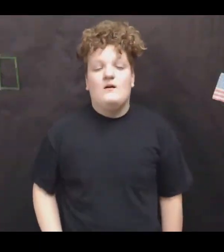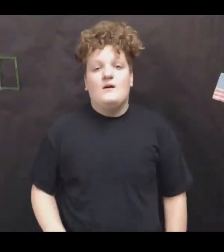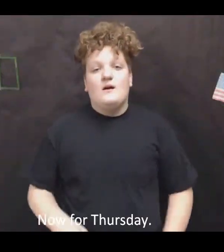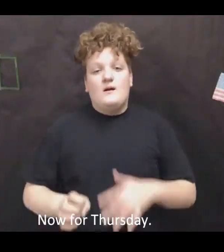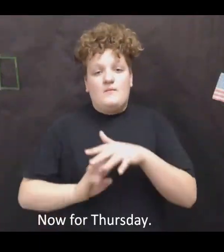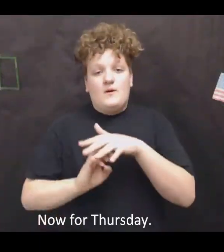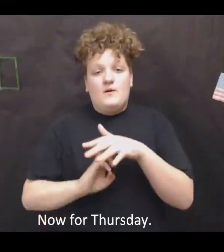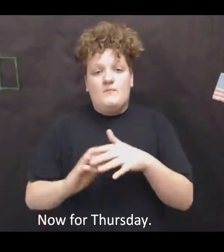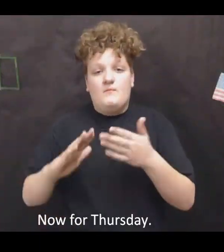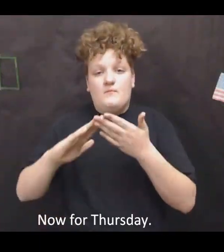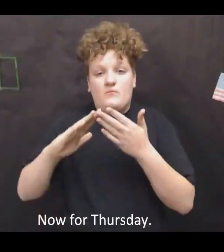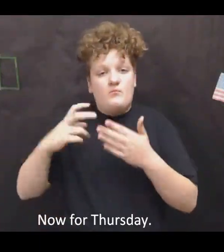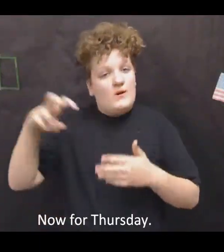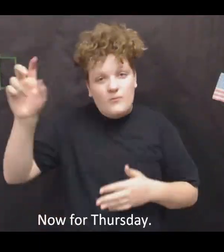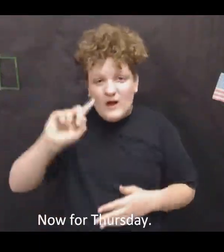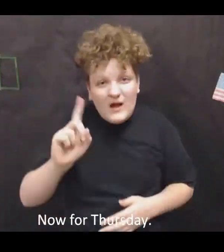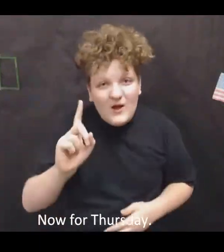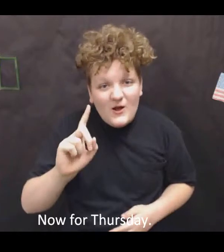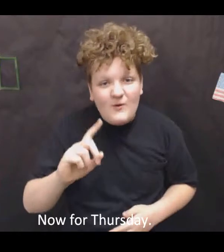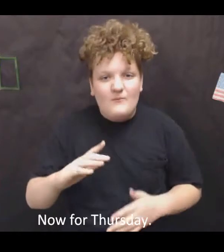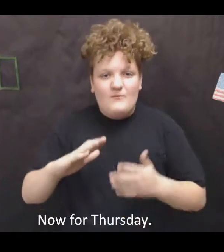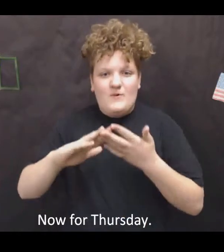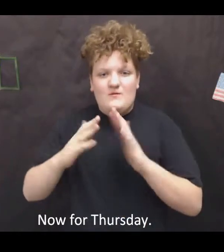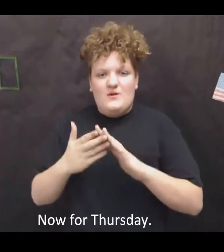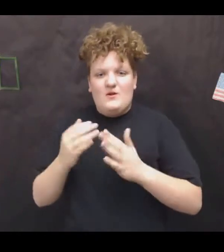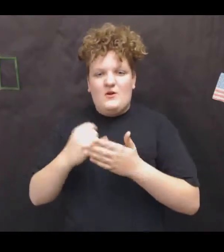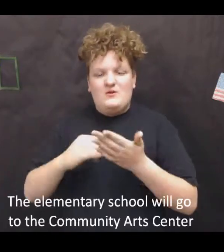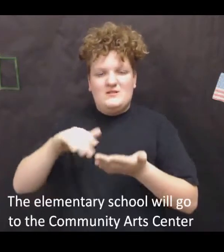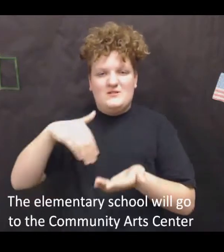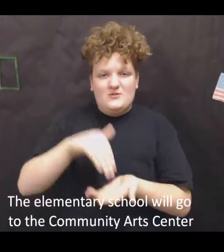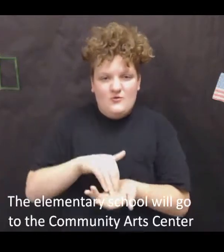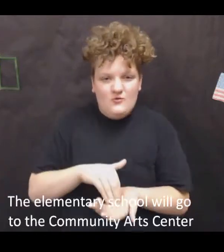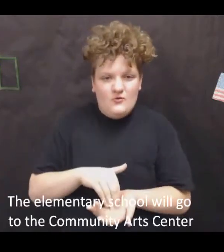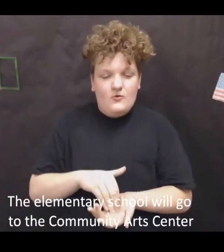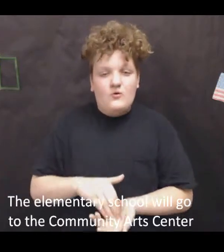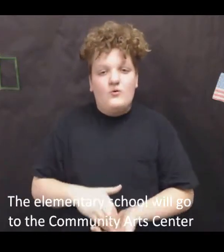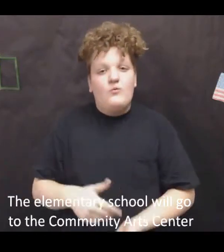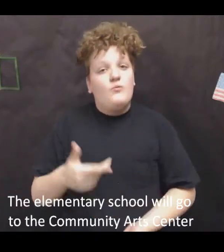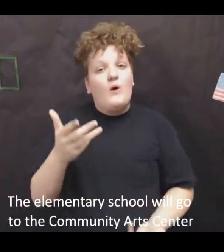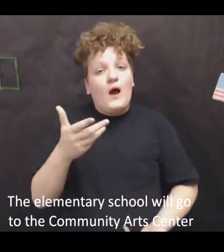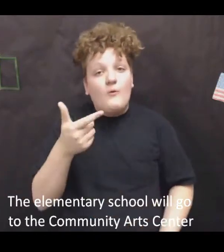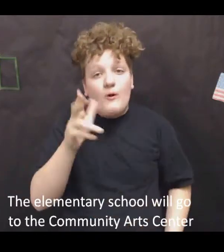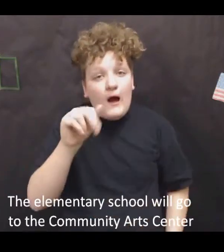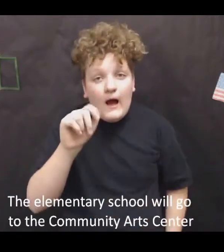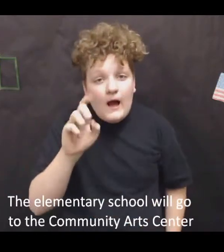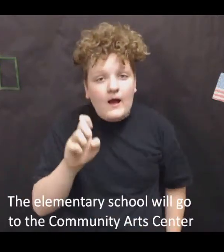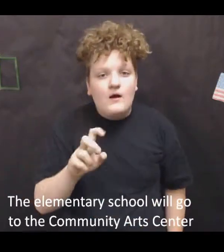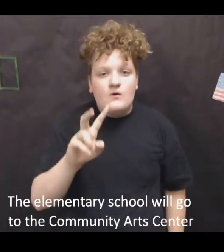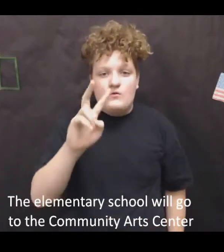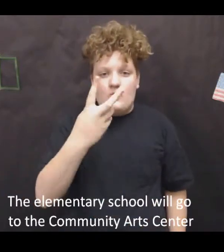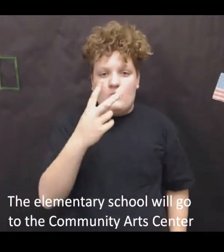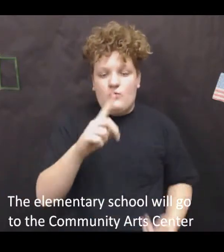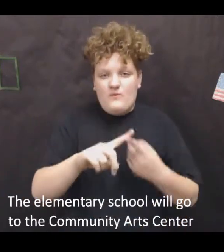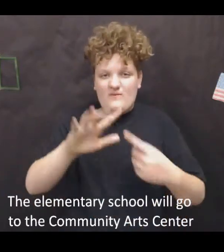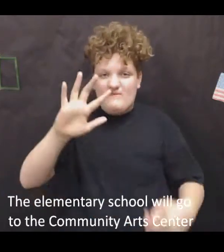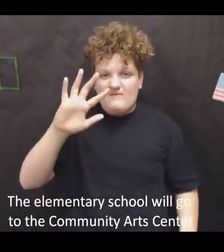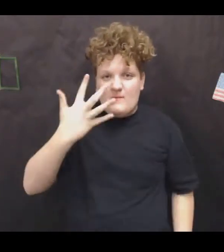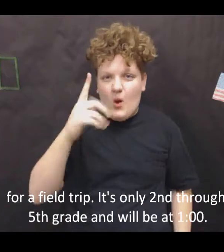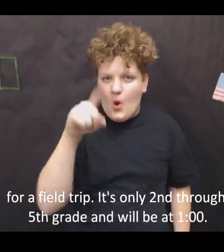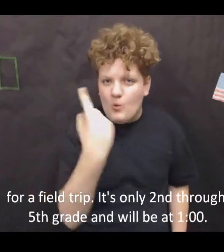Now for Thursday, the elementary school will go to the community arts center for a field trip. And